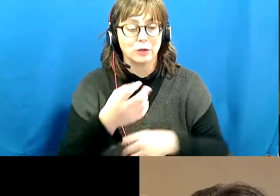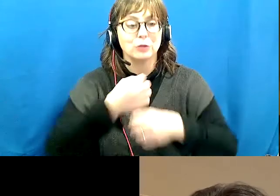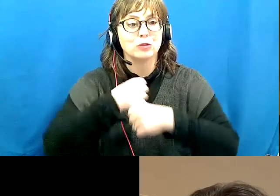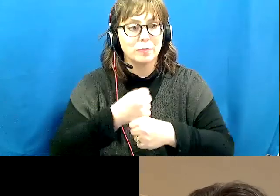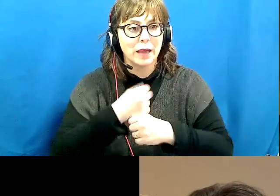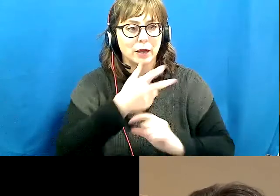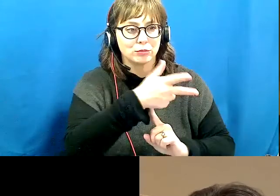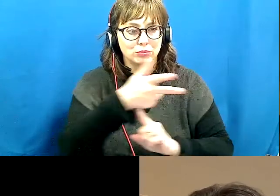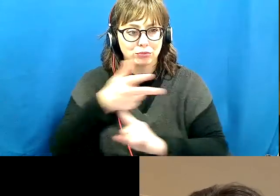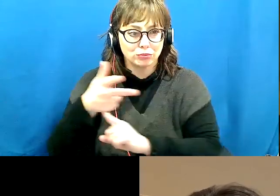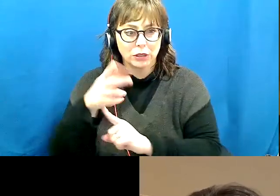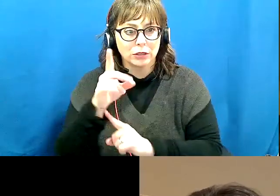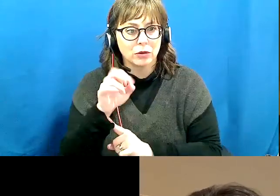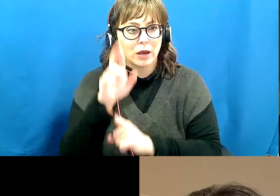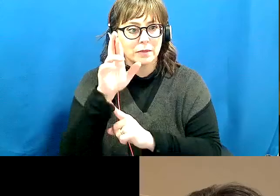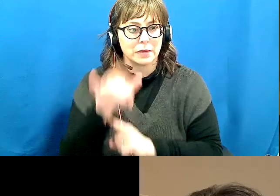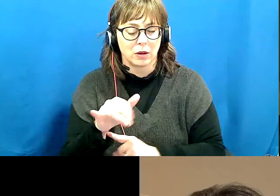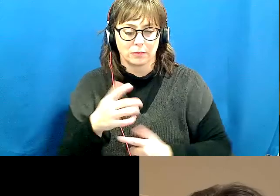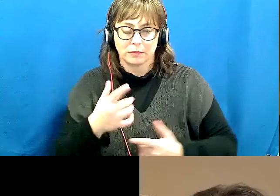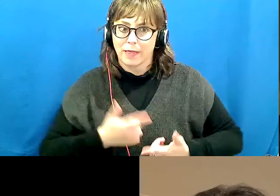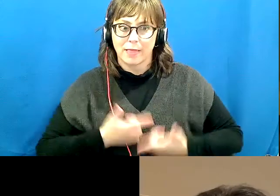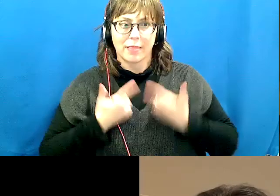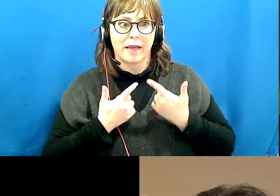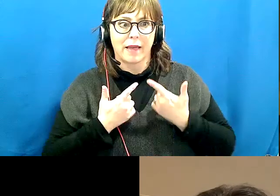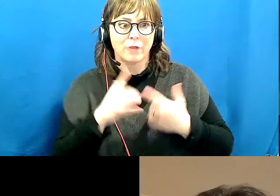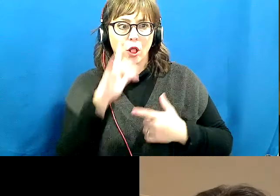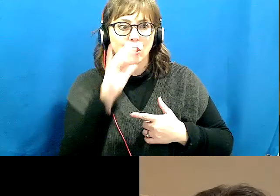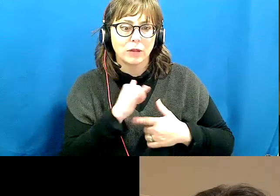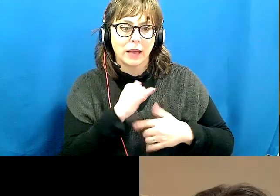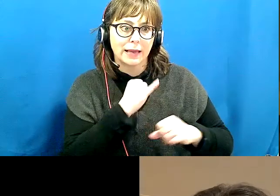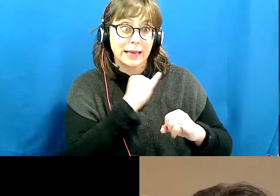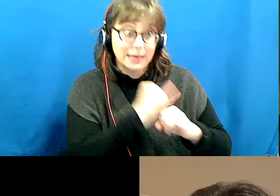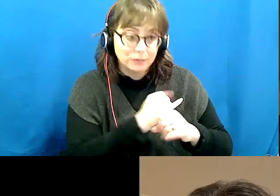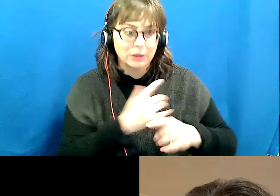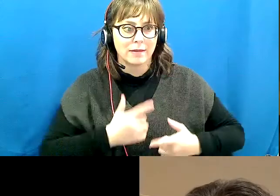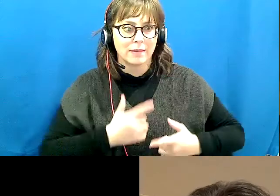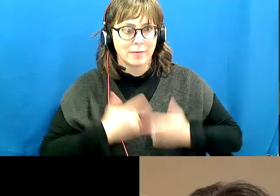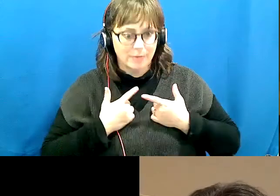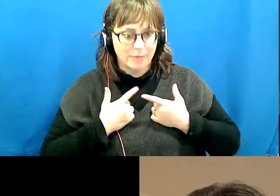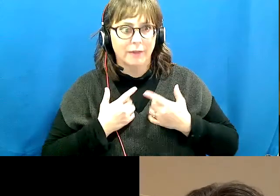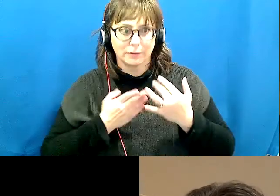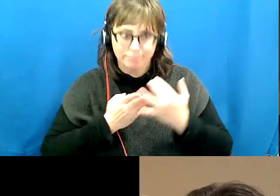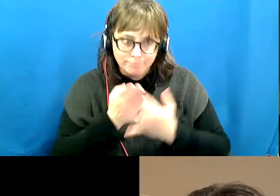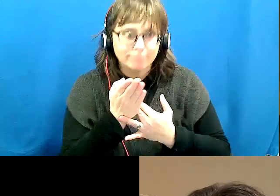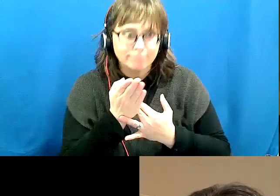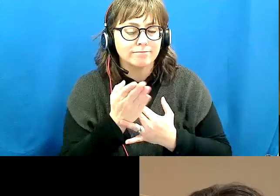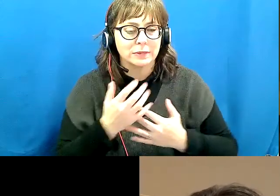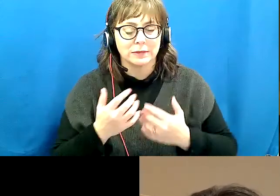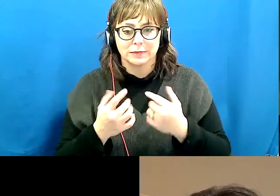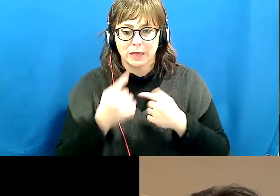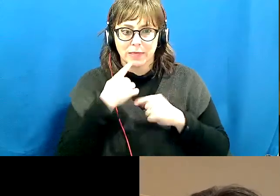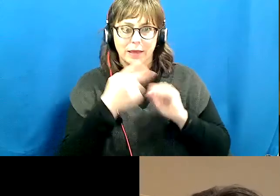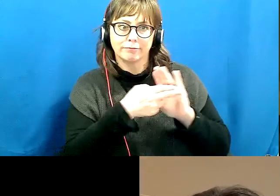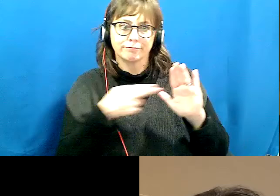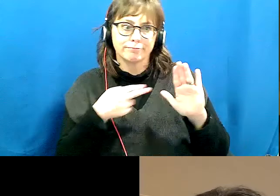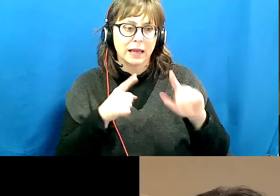documentary about what it is like to live inside and survive an institution for people labeled with